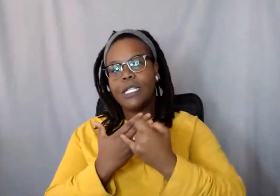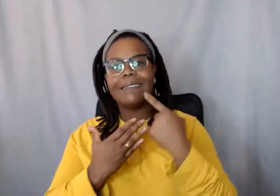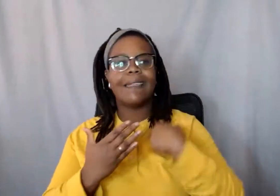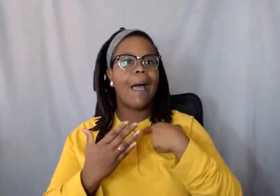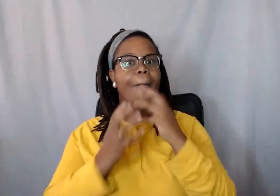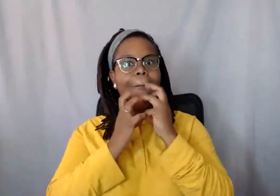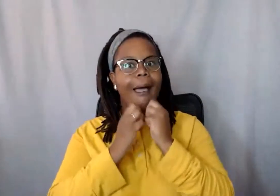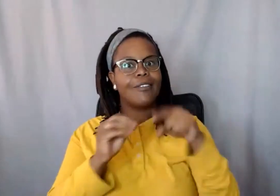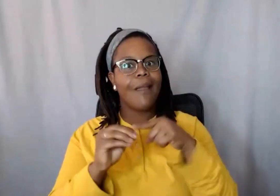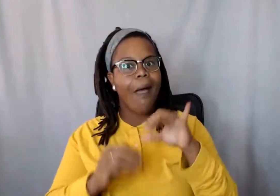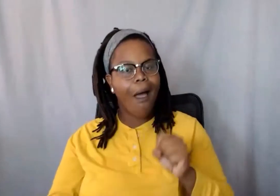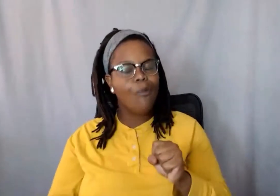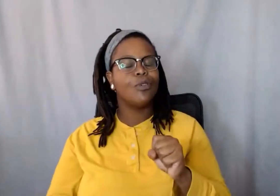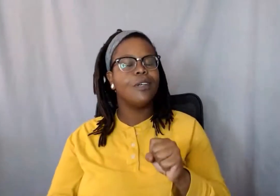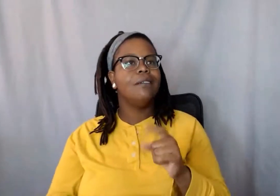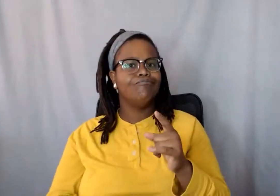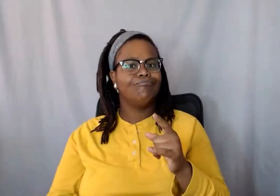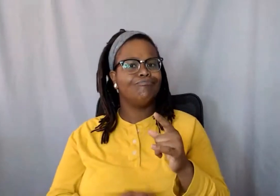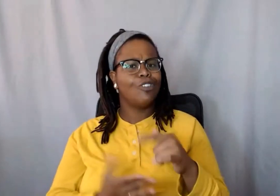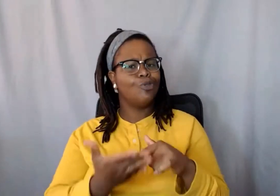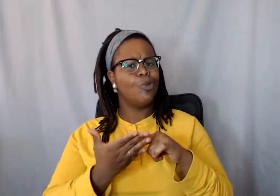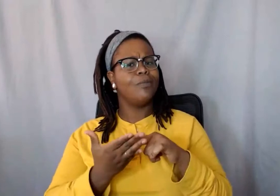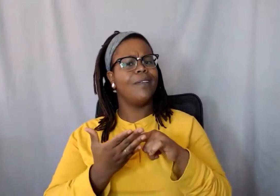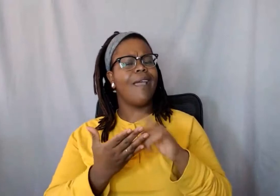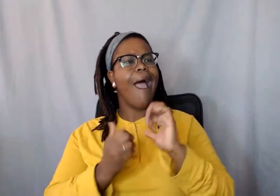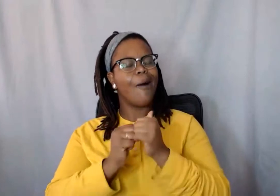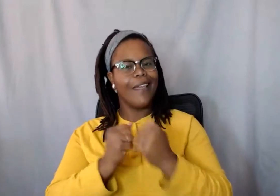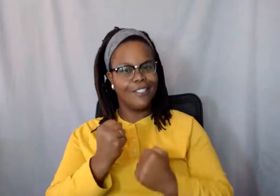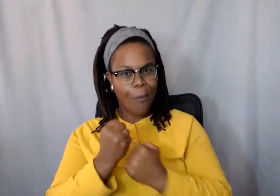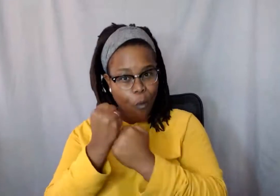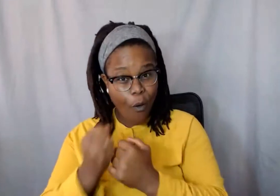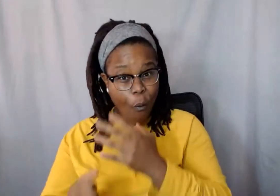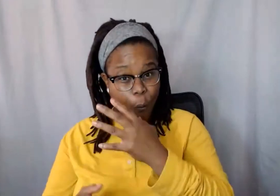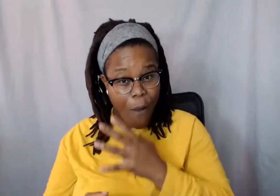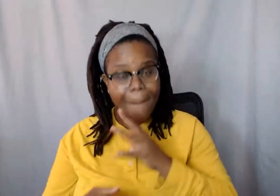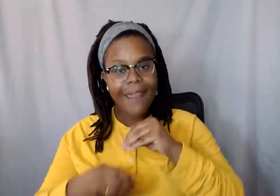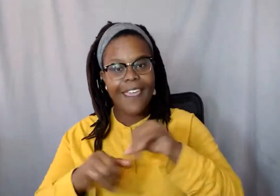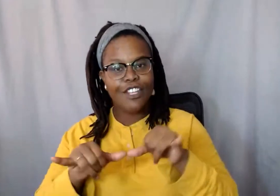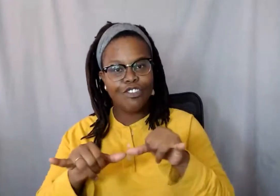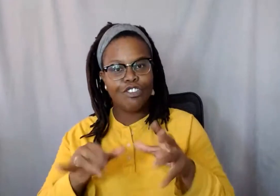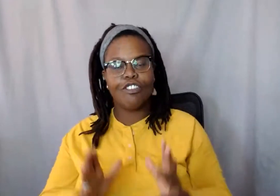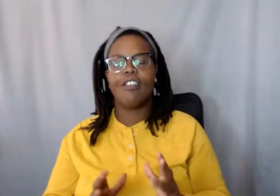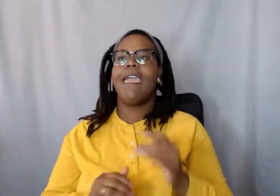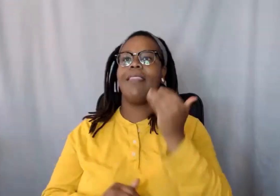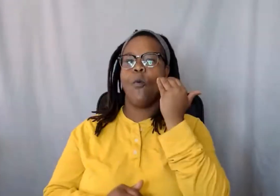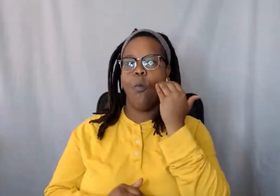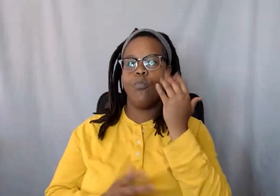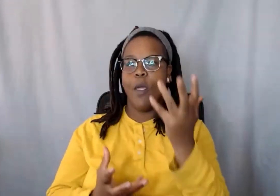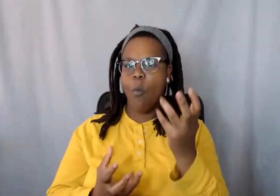it kind of shows to me that they like very much support women in engineering and want women to get involved in engineering and just a